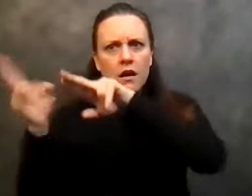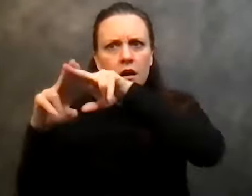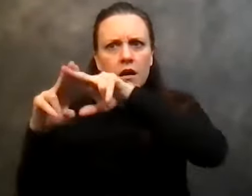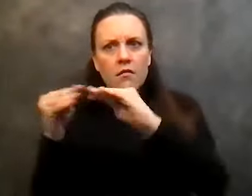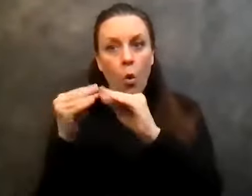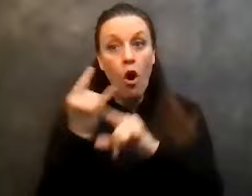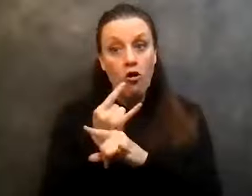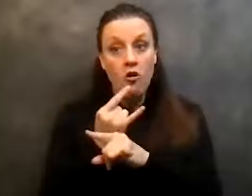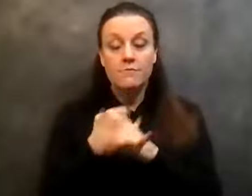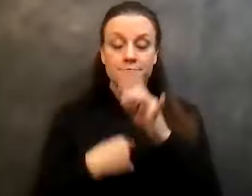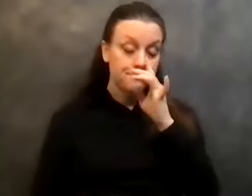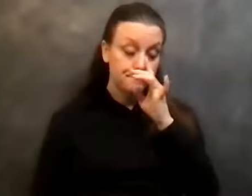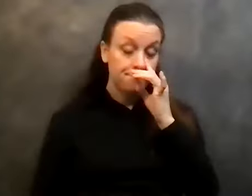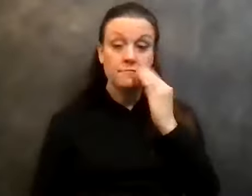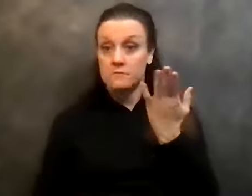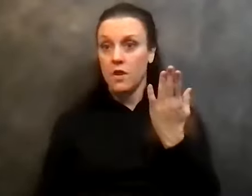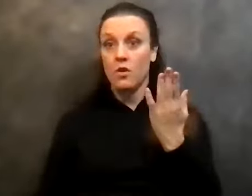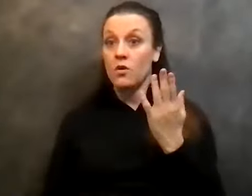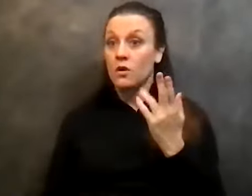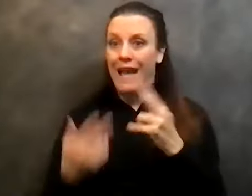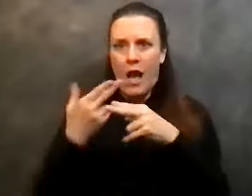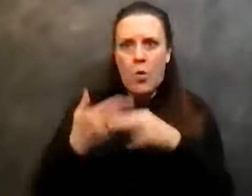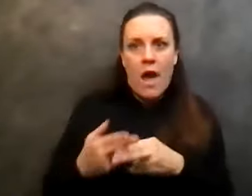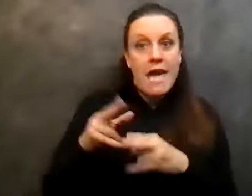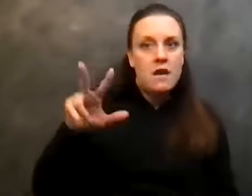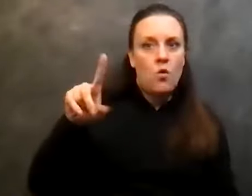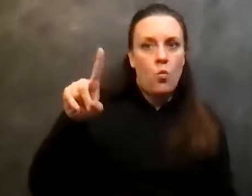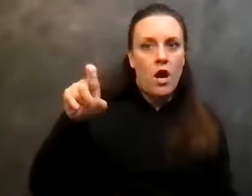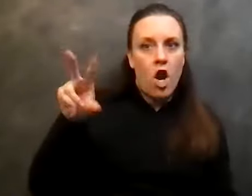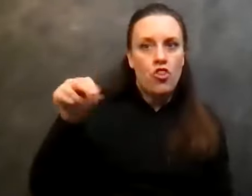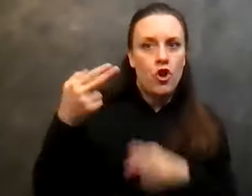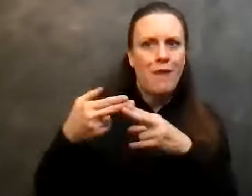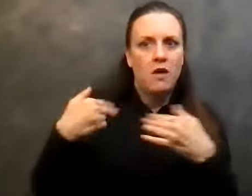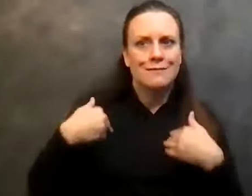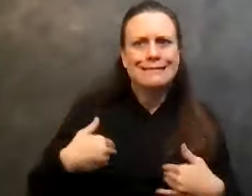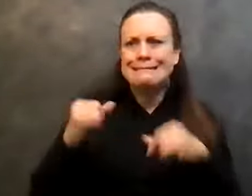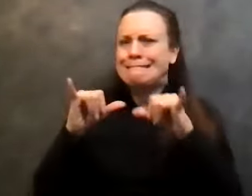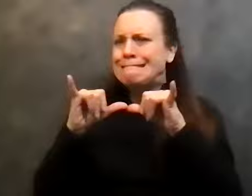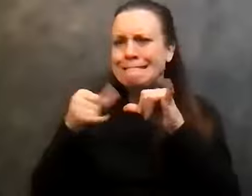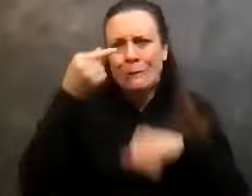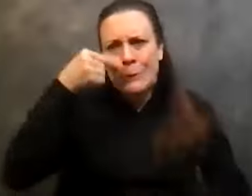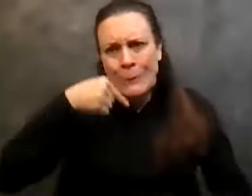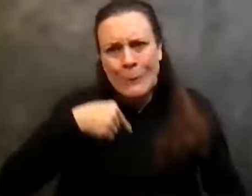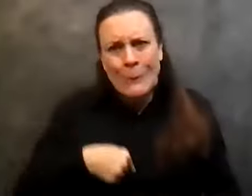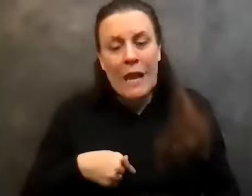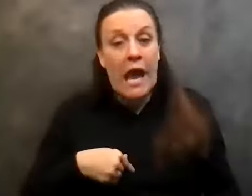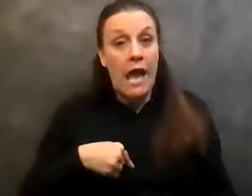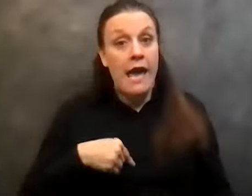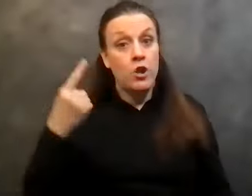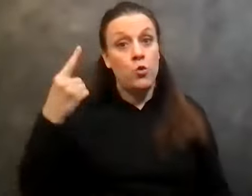and when you when you weighed 130 pounds like me, and you drank a fifth to a quart of